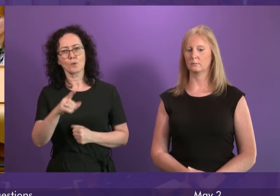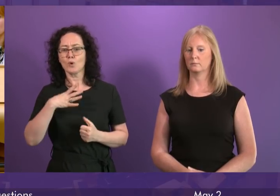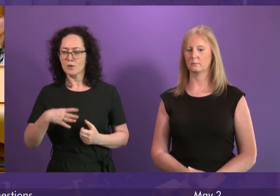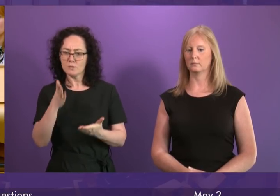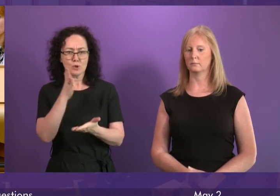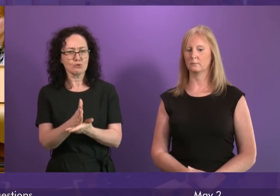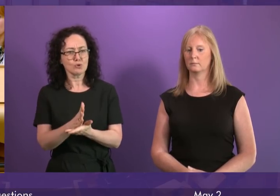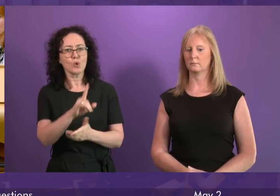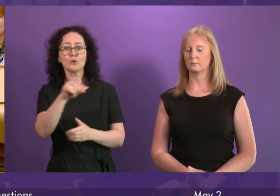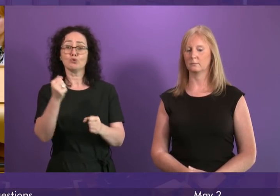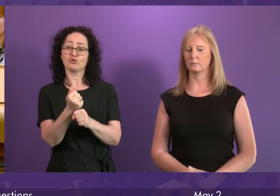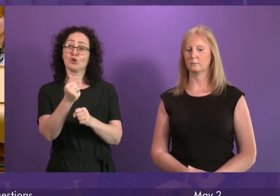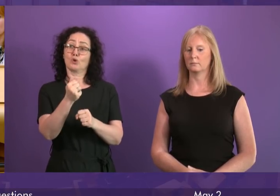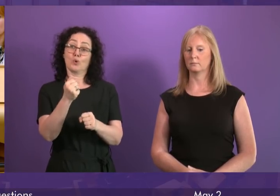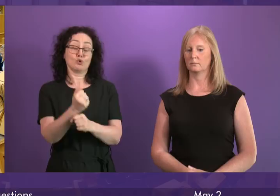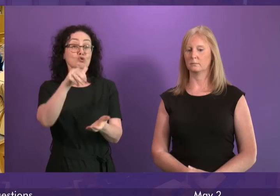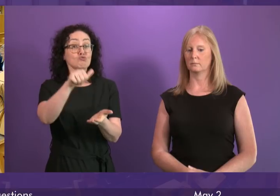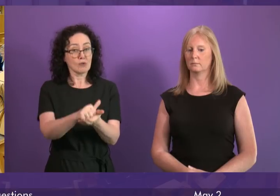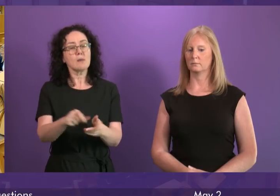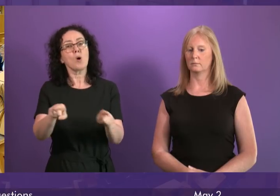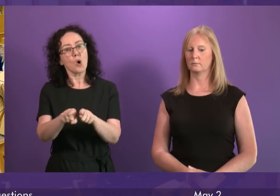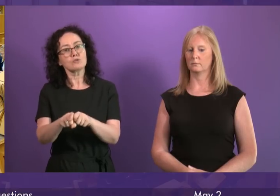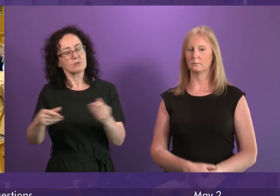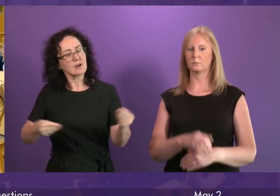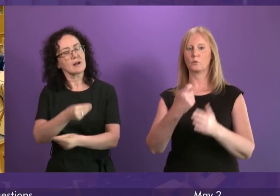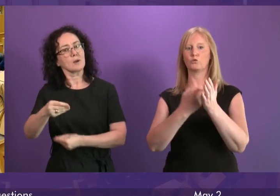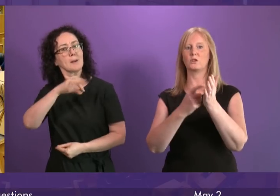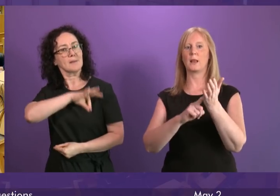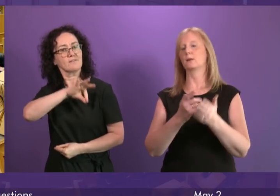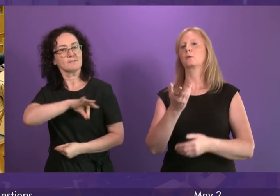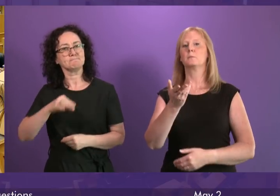economic benefits in Scotland that people want to see. Richard Leonard.